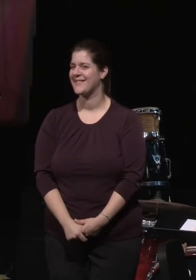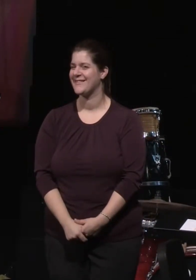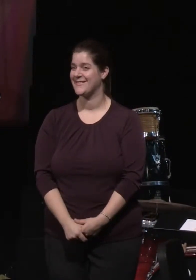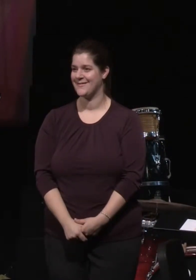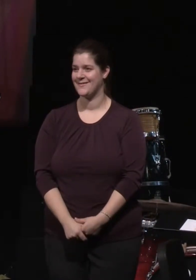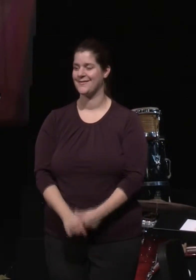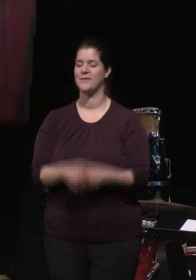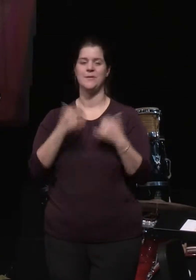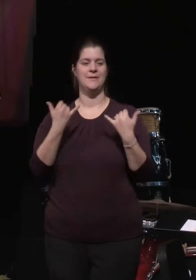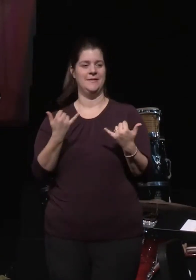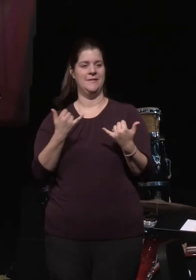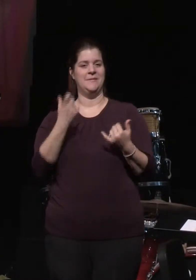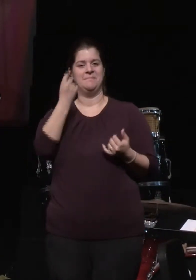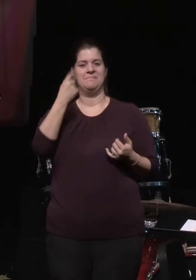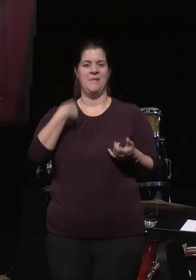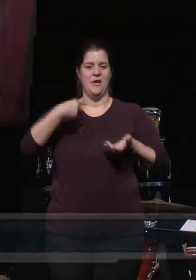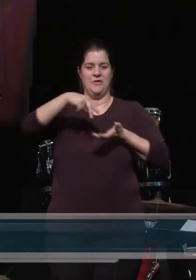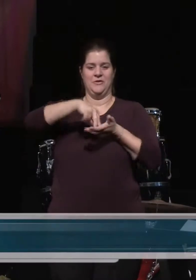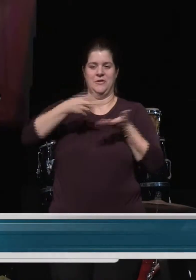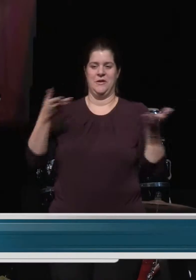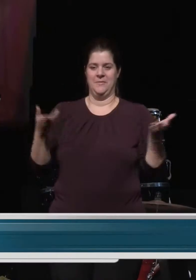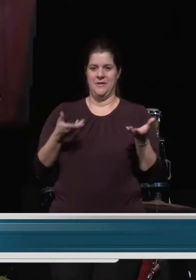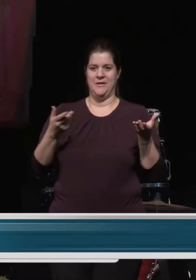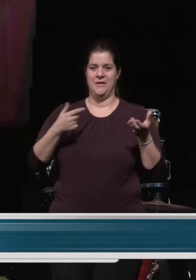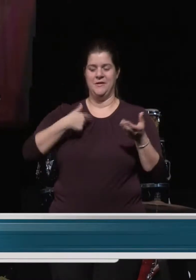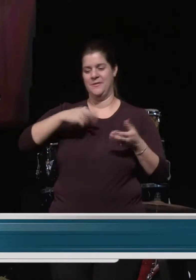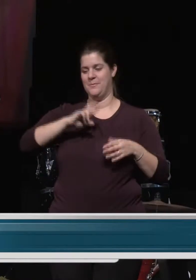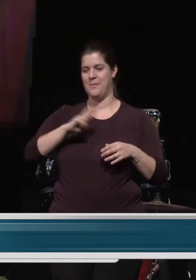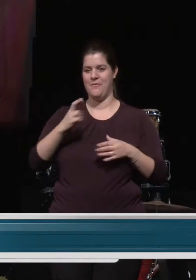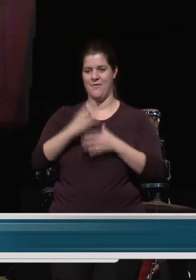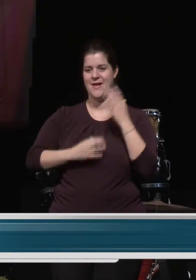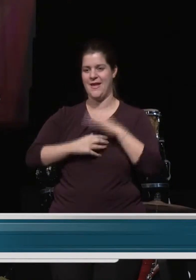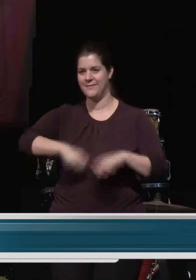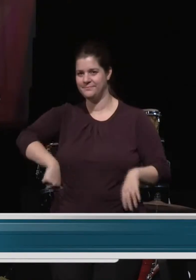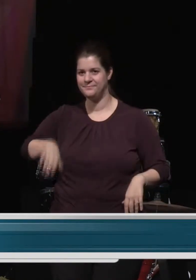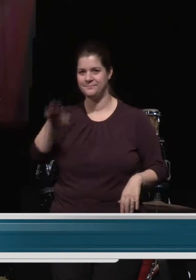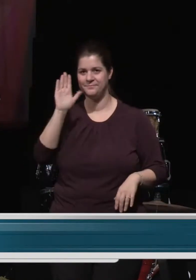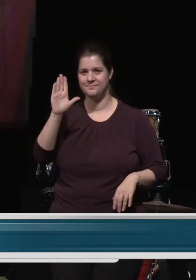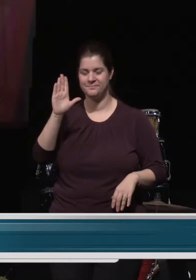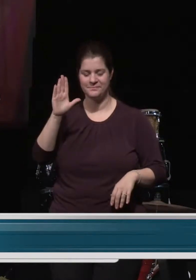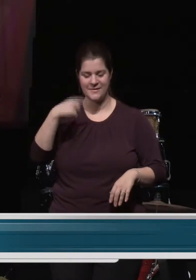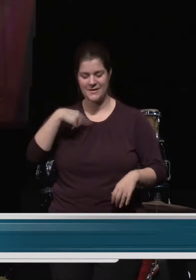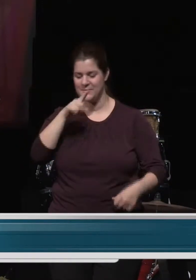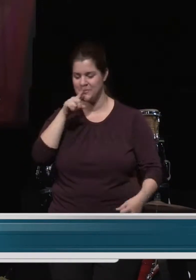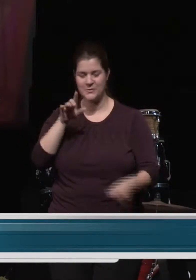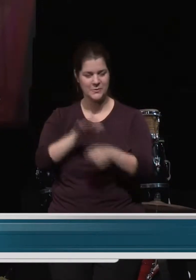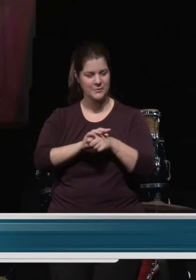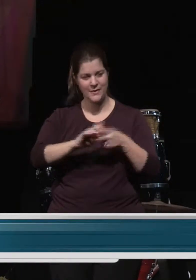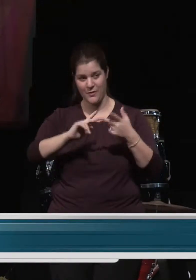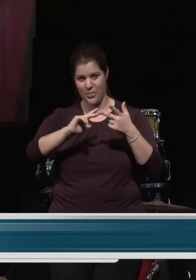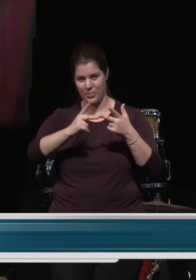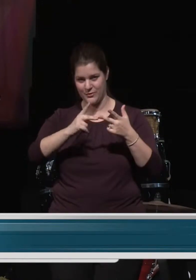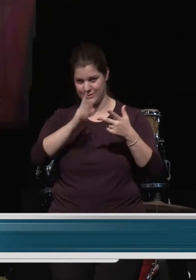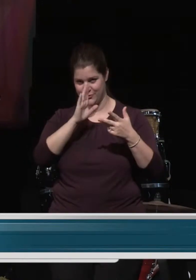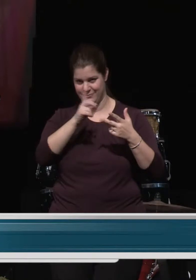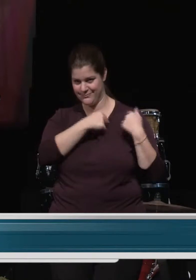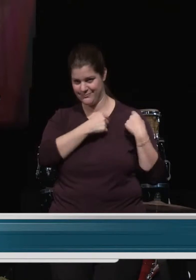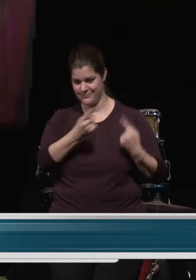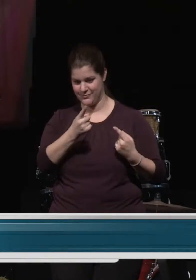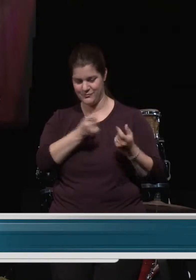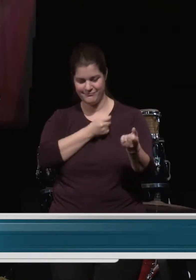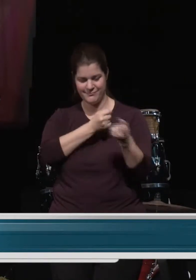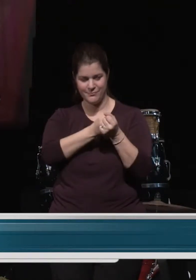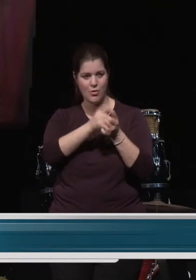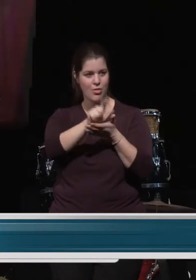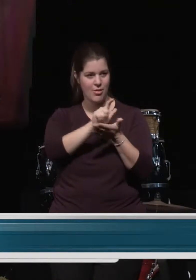So I stood up here. I raised my right hand. I swore for the third time to uphold the laws of the